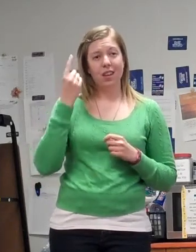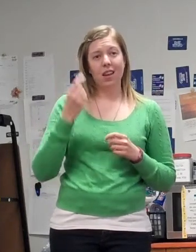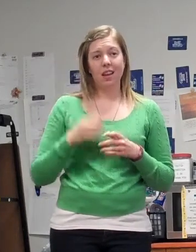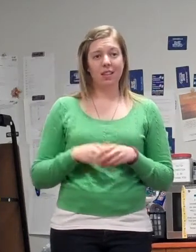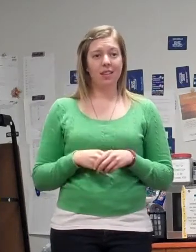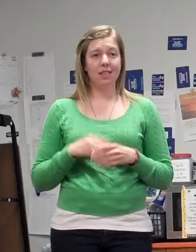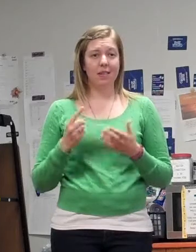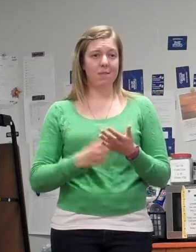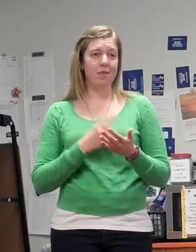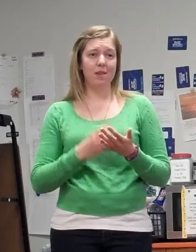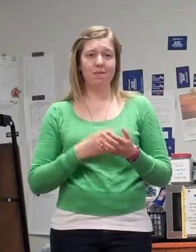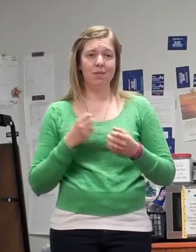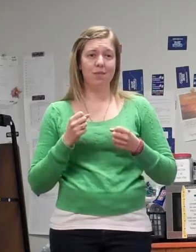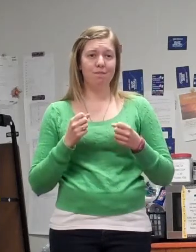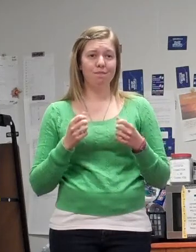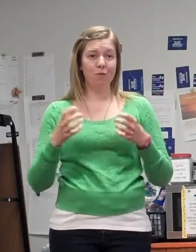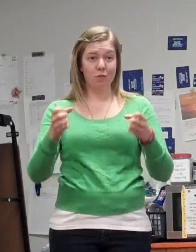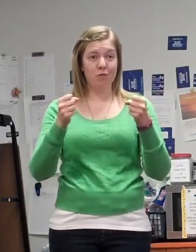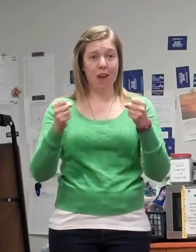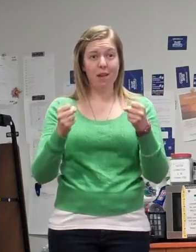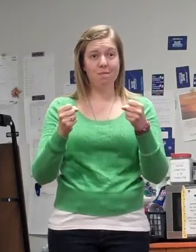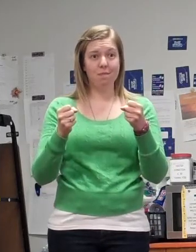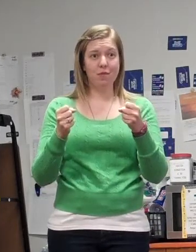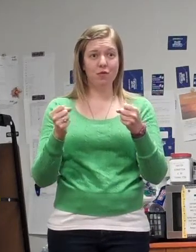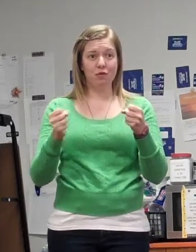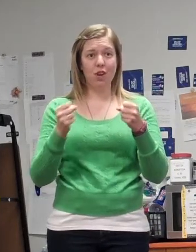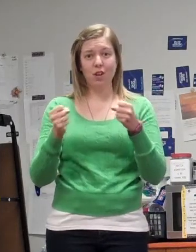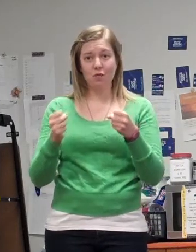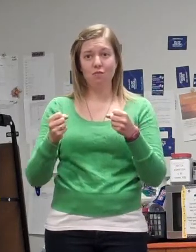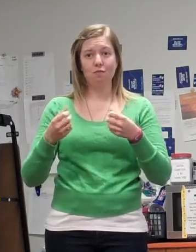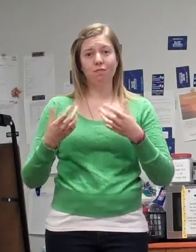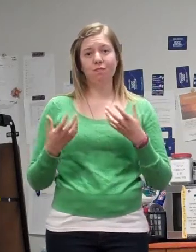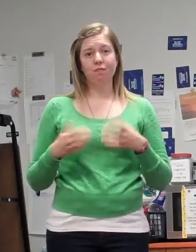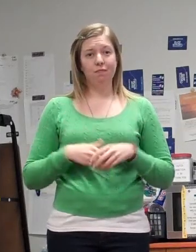shake you and want you to tell them why you let their loved one die.